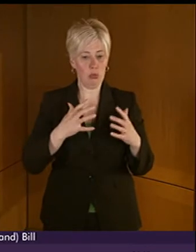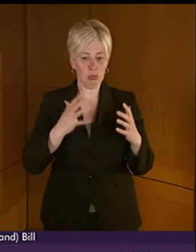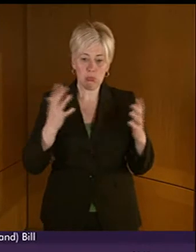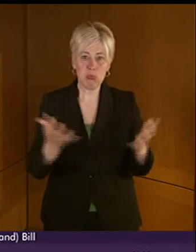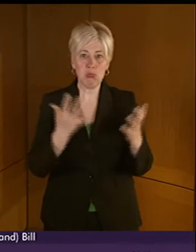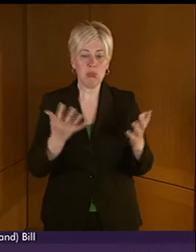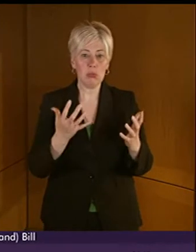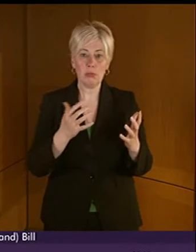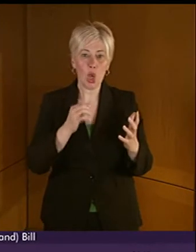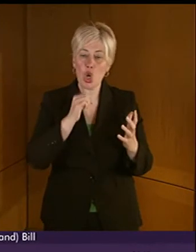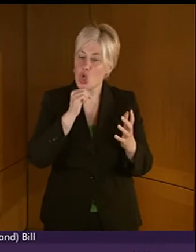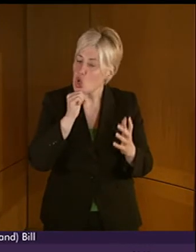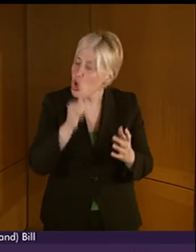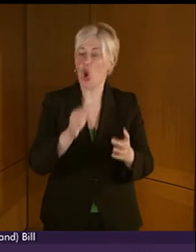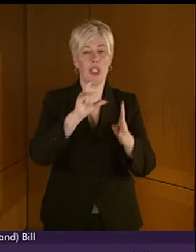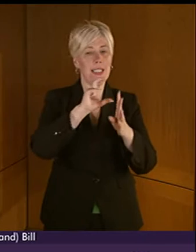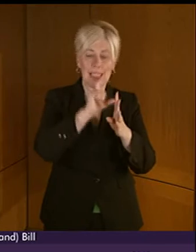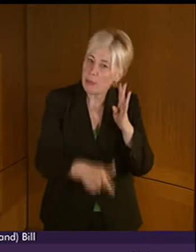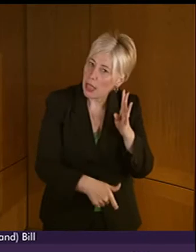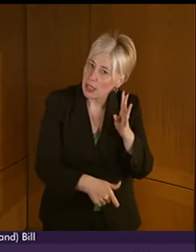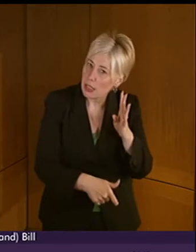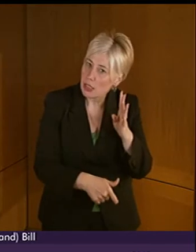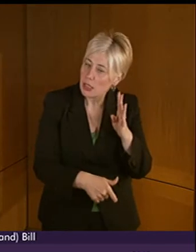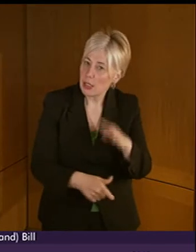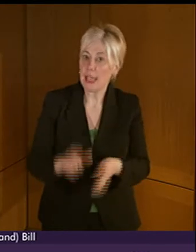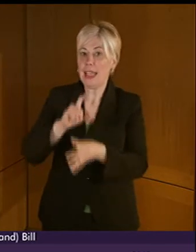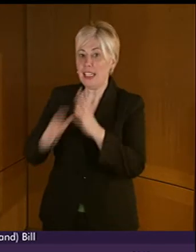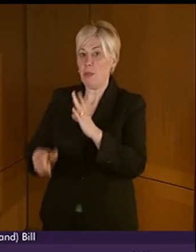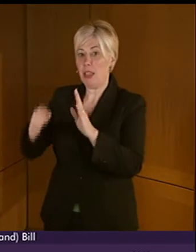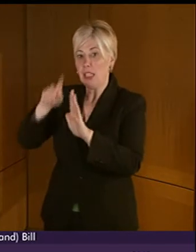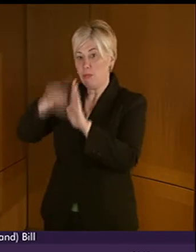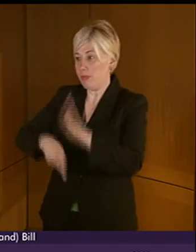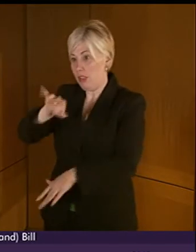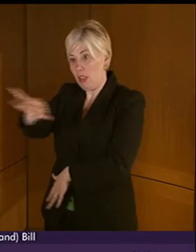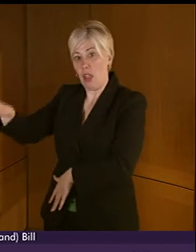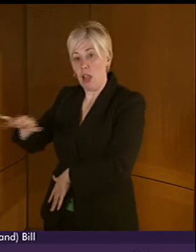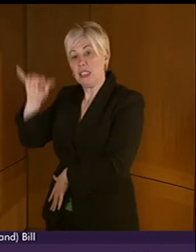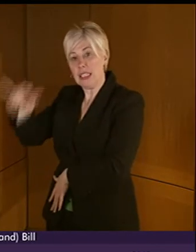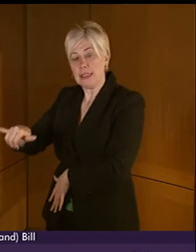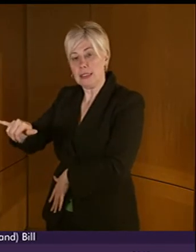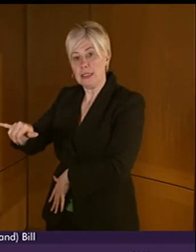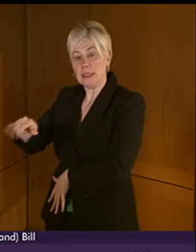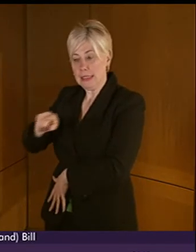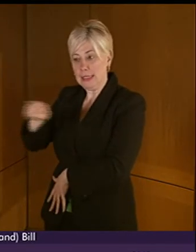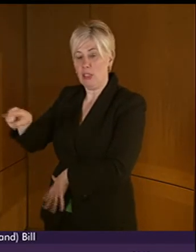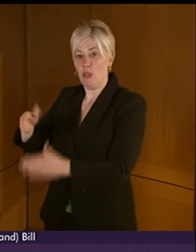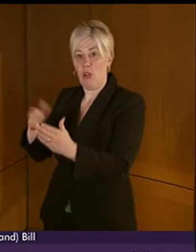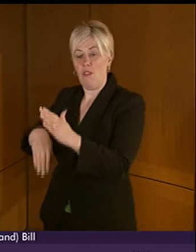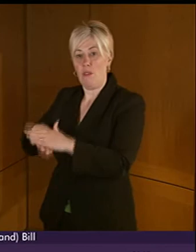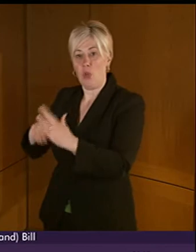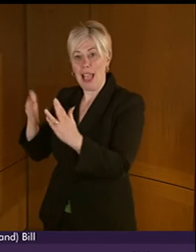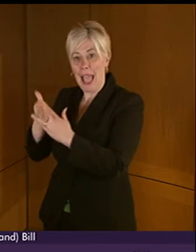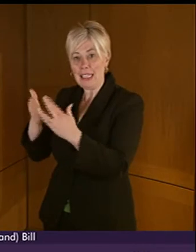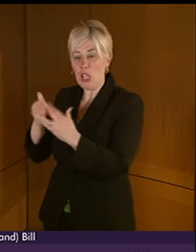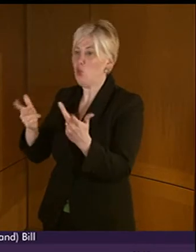a disability. And although there's disability legislation that ensures fuller access to perhaps